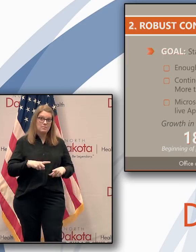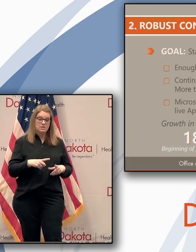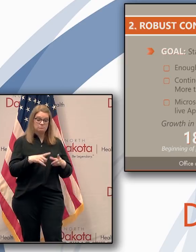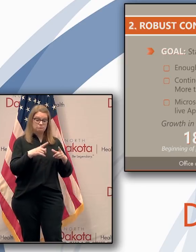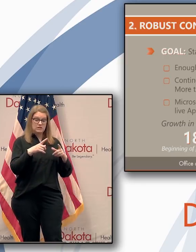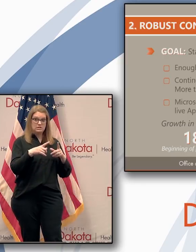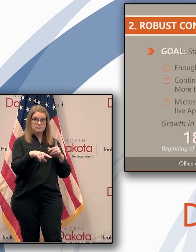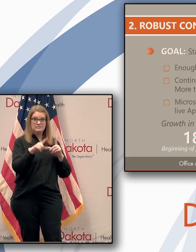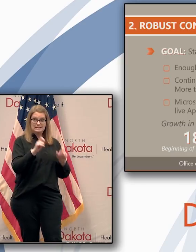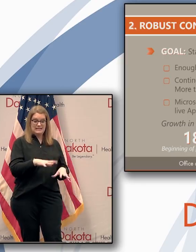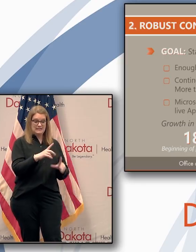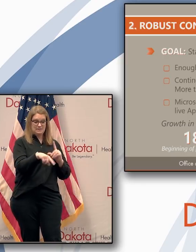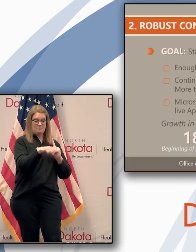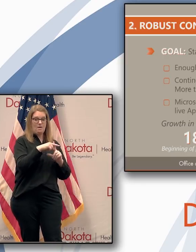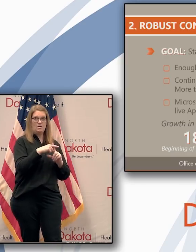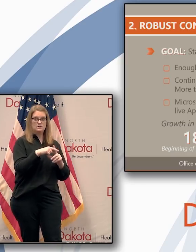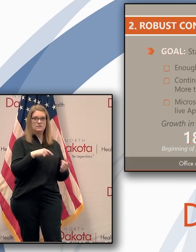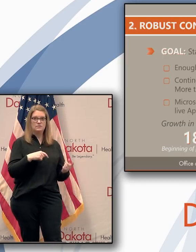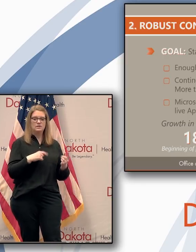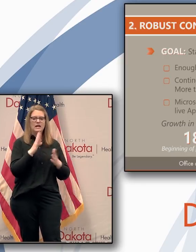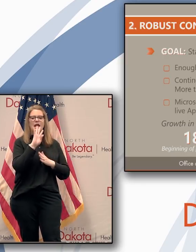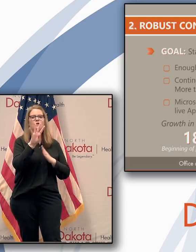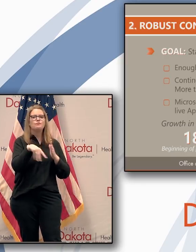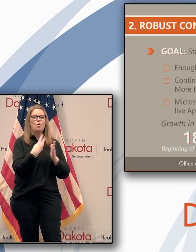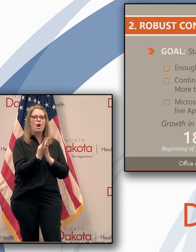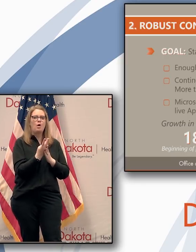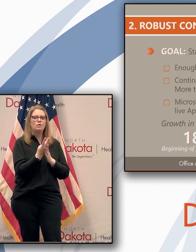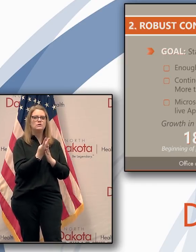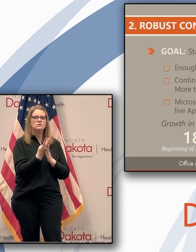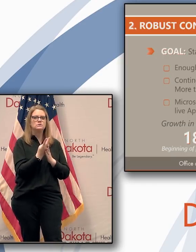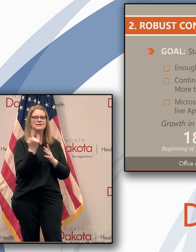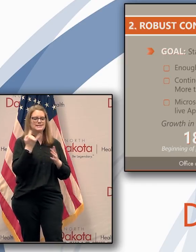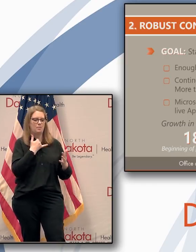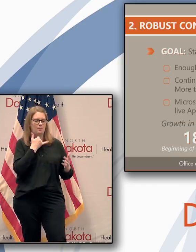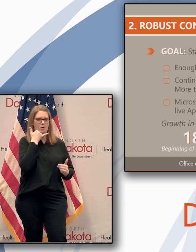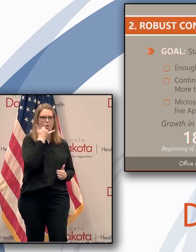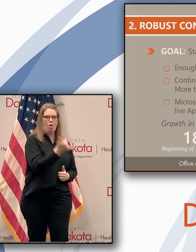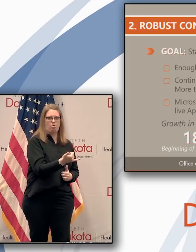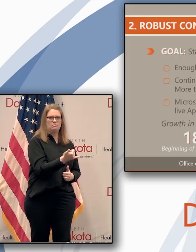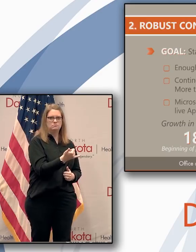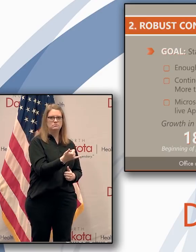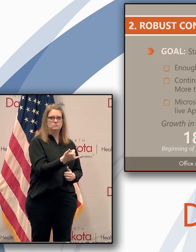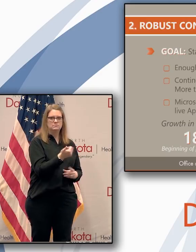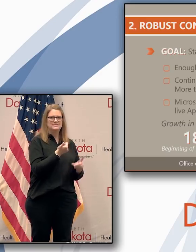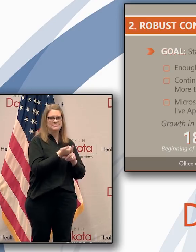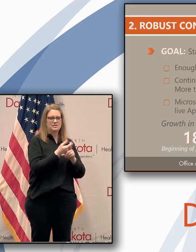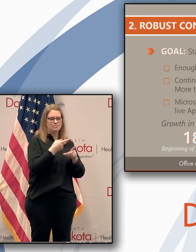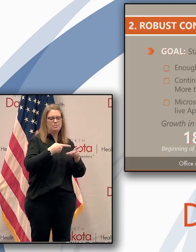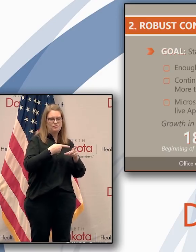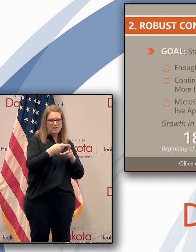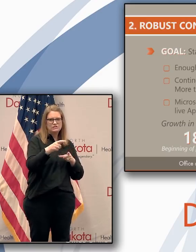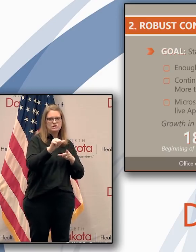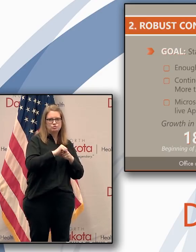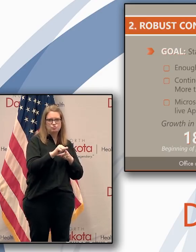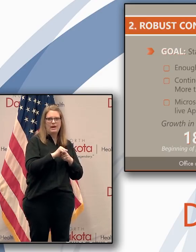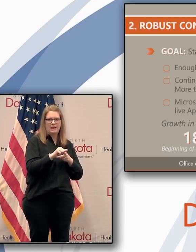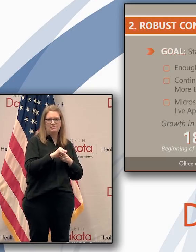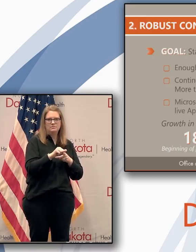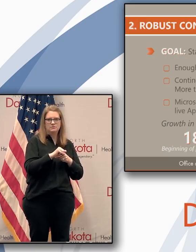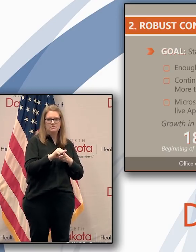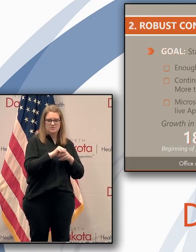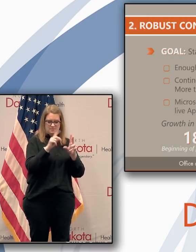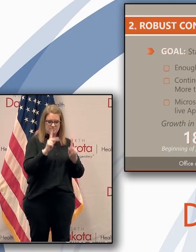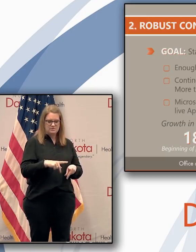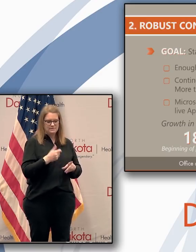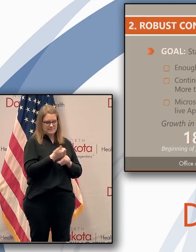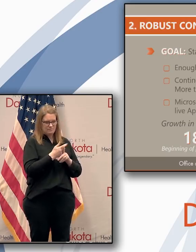within about four hours average time, you'll be contacted by someone who's a professionally trained contact tracer that